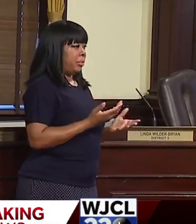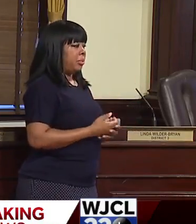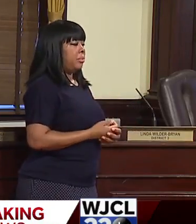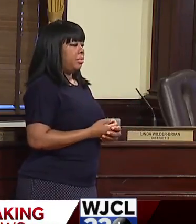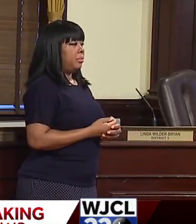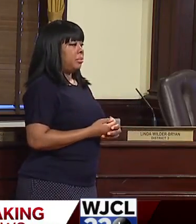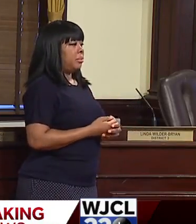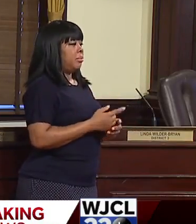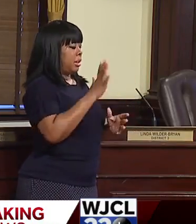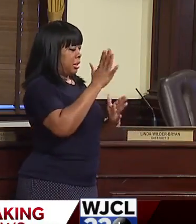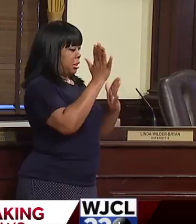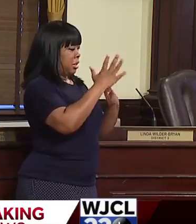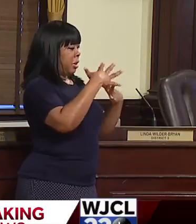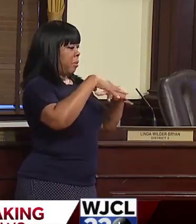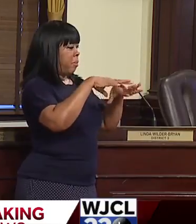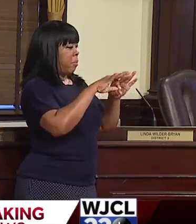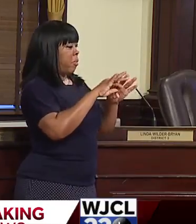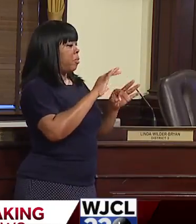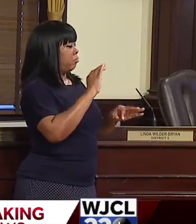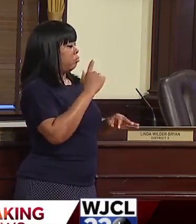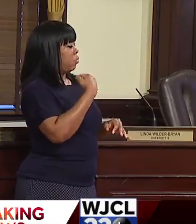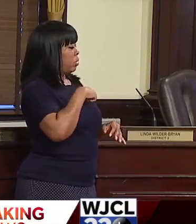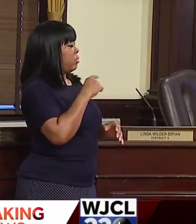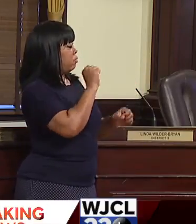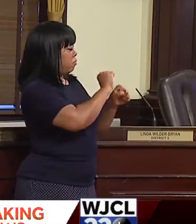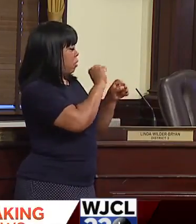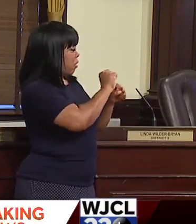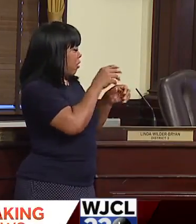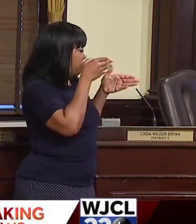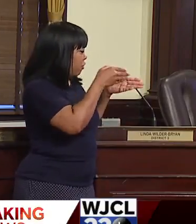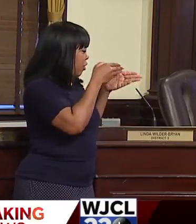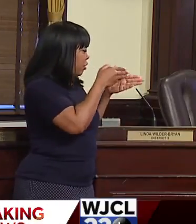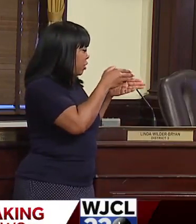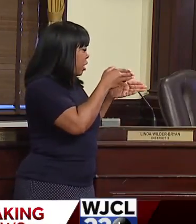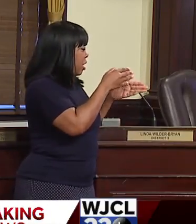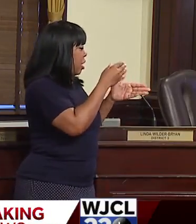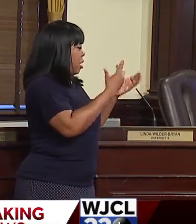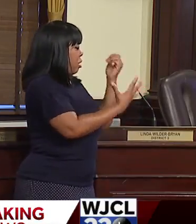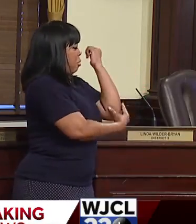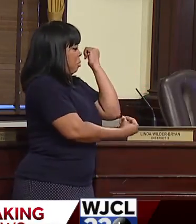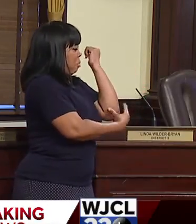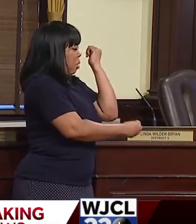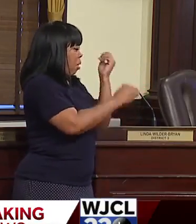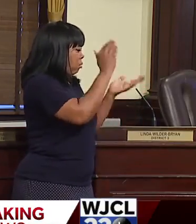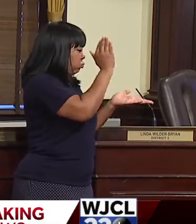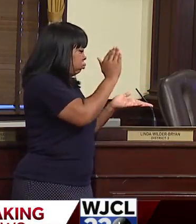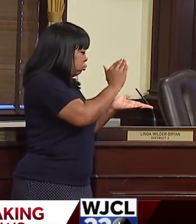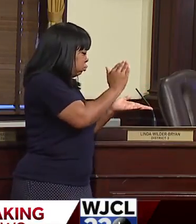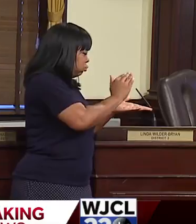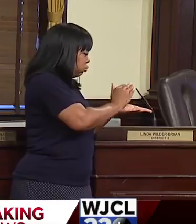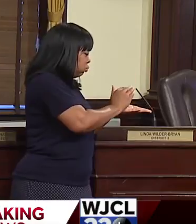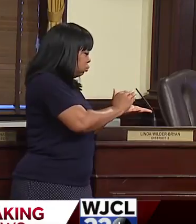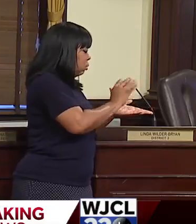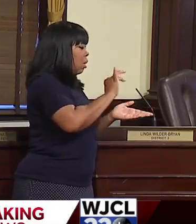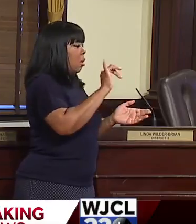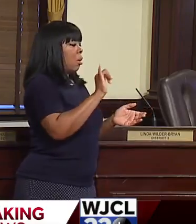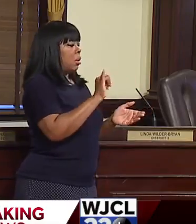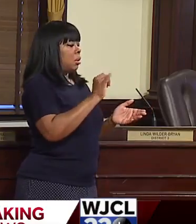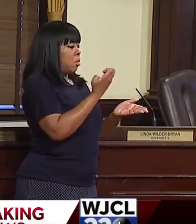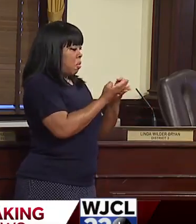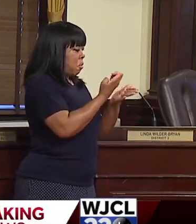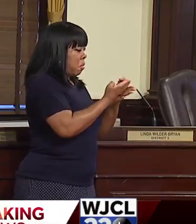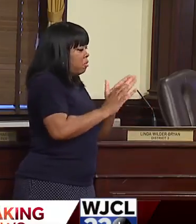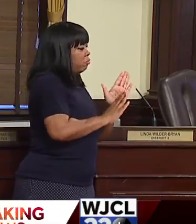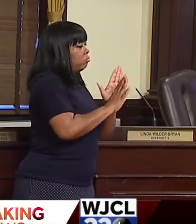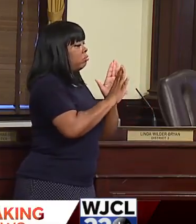part of our work in not only poverty reduction, but also economic strength.